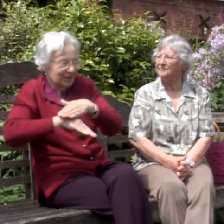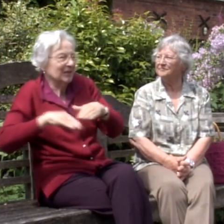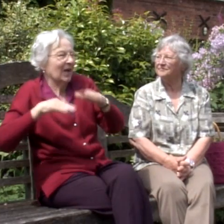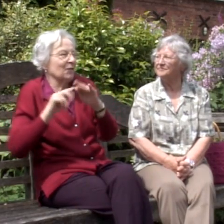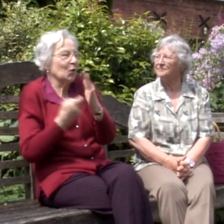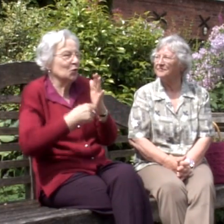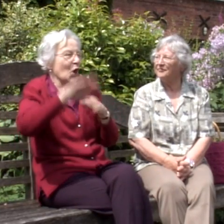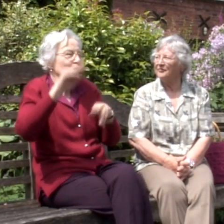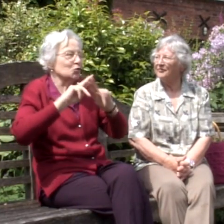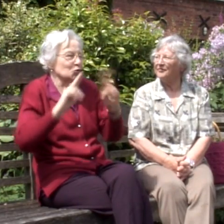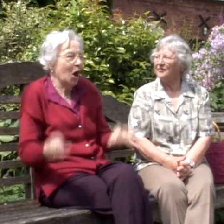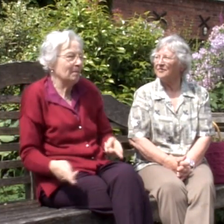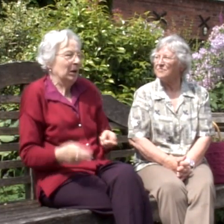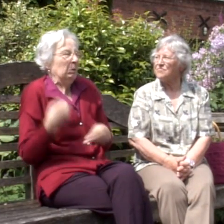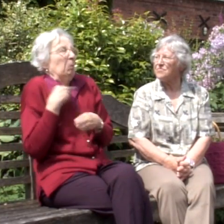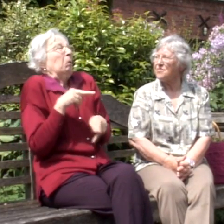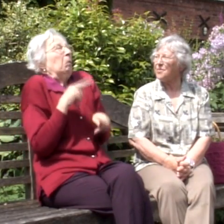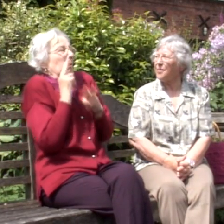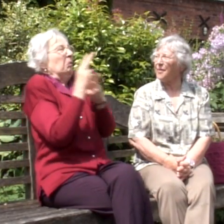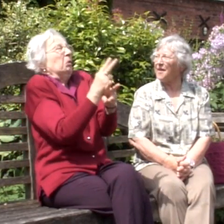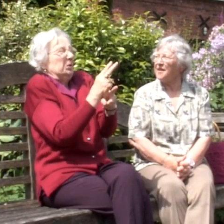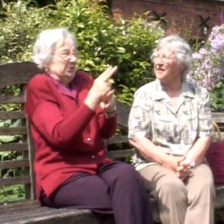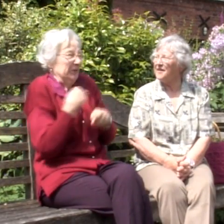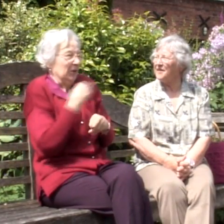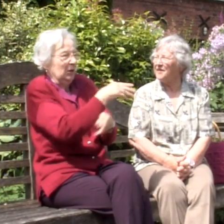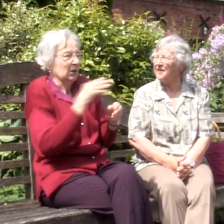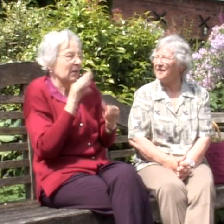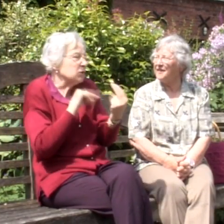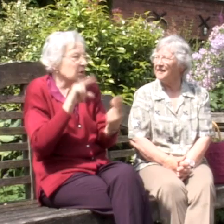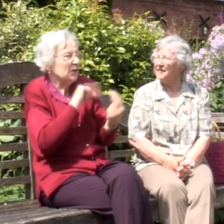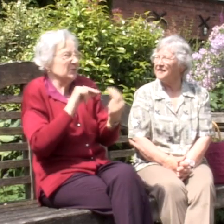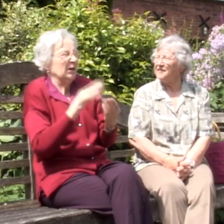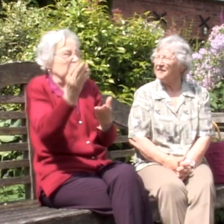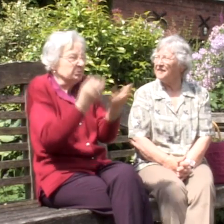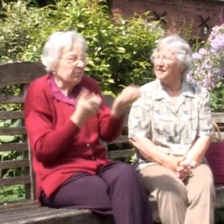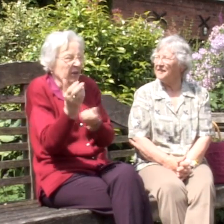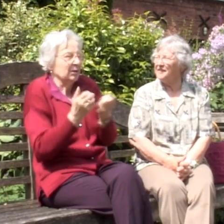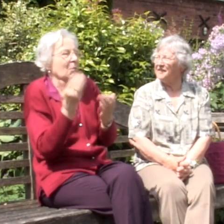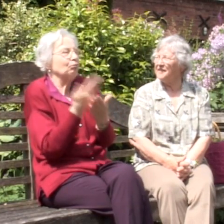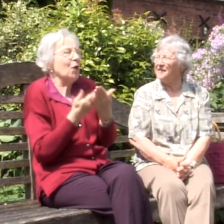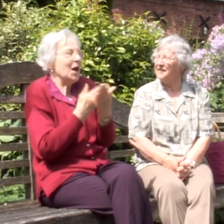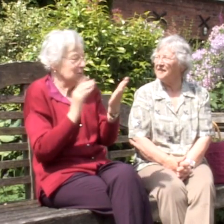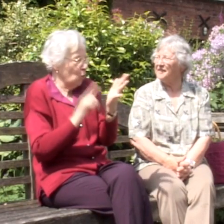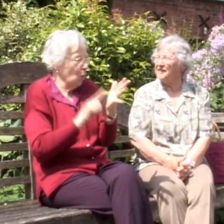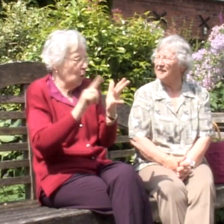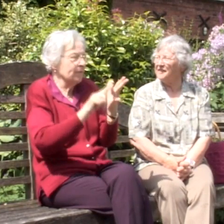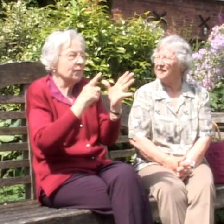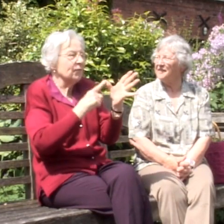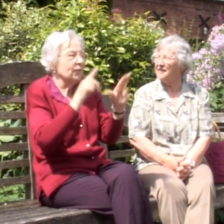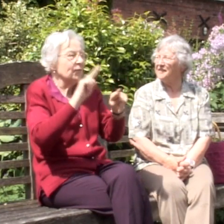went shopping. And I would stand and watch her chatting to the assistant and asking for her groceries. I remember her asking